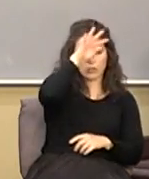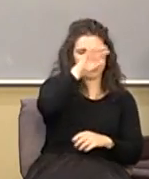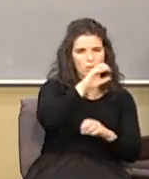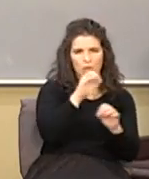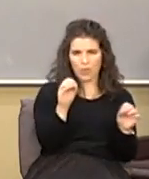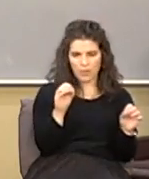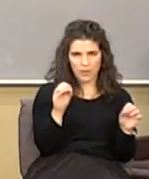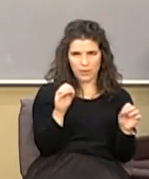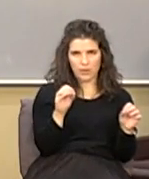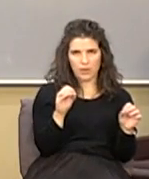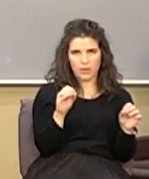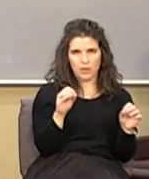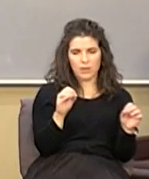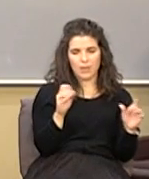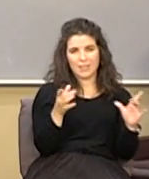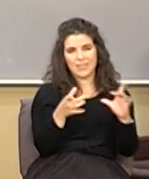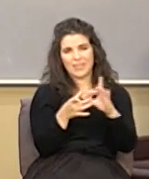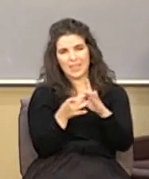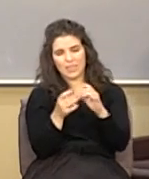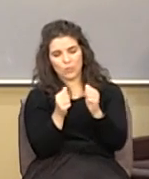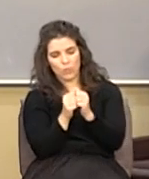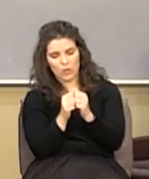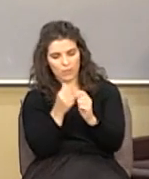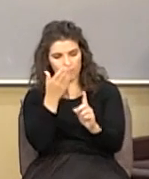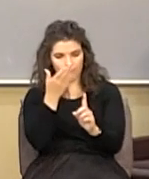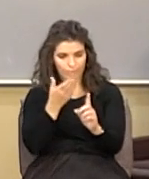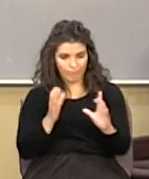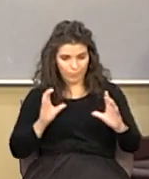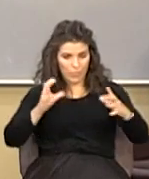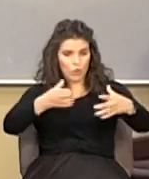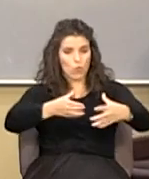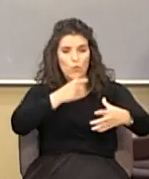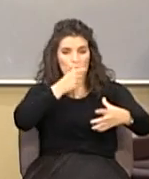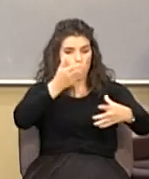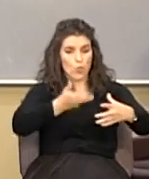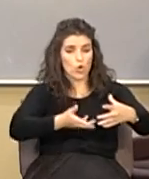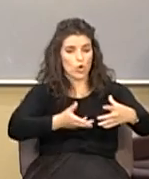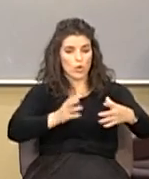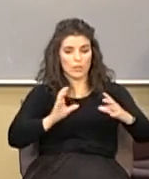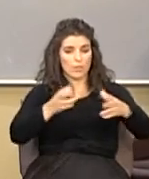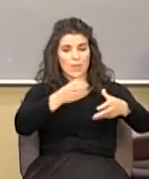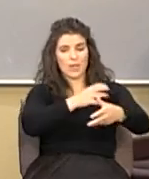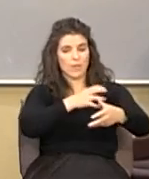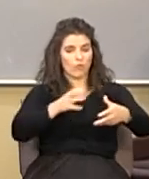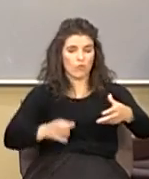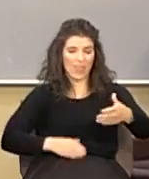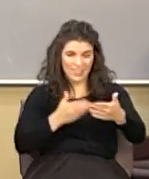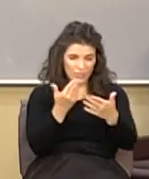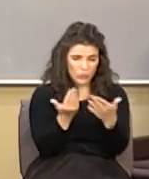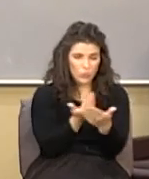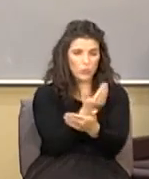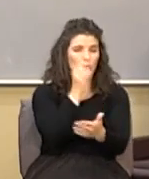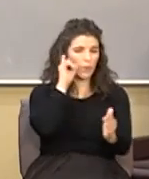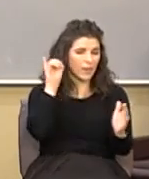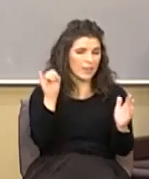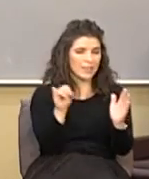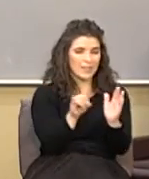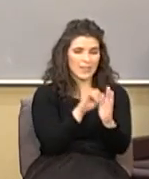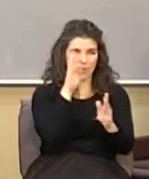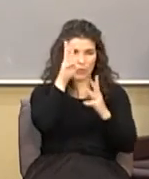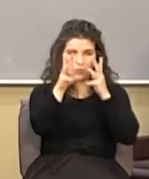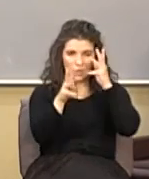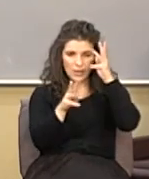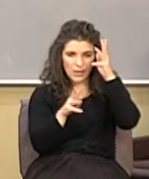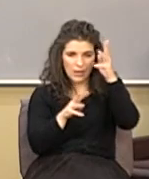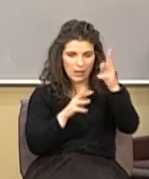it had to do with being who they were and this new culture this new identity that's being created in a